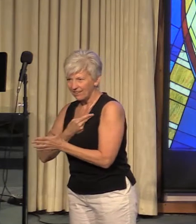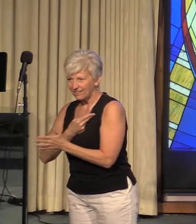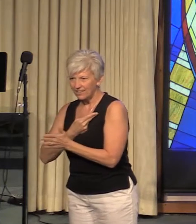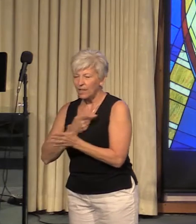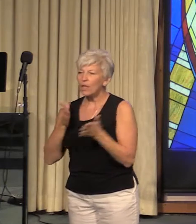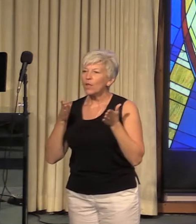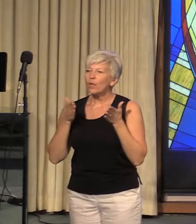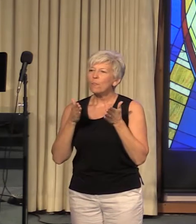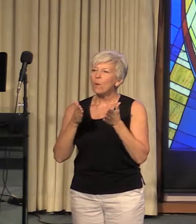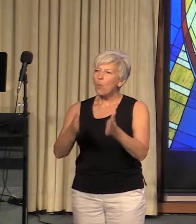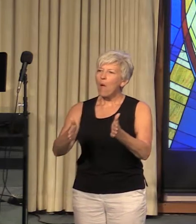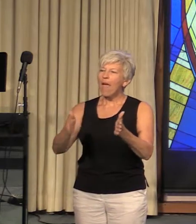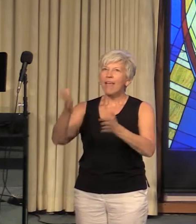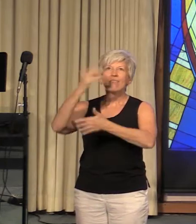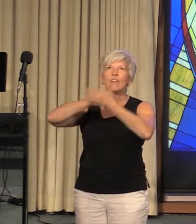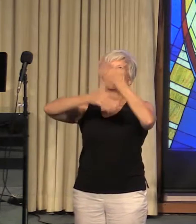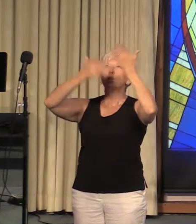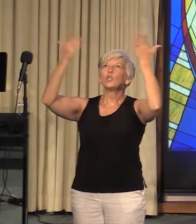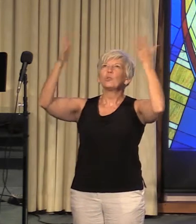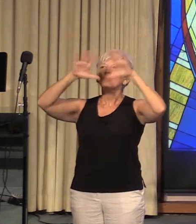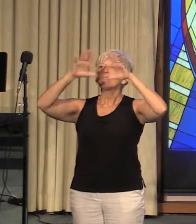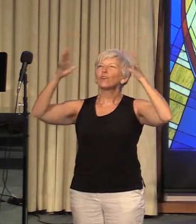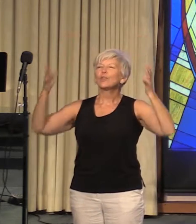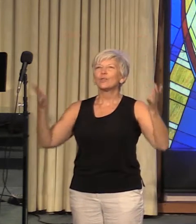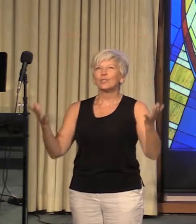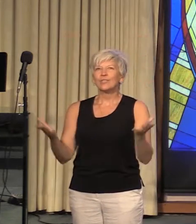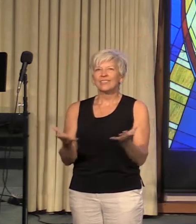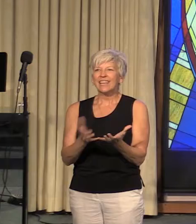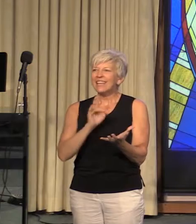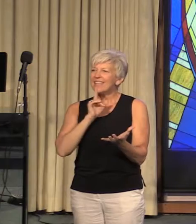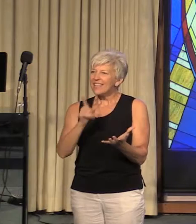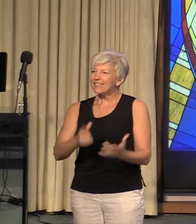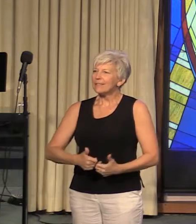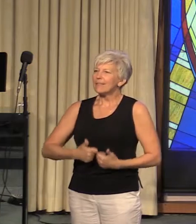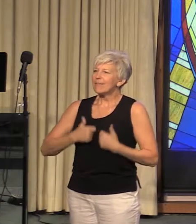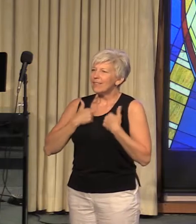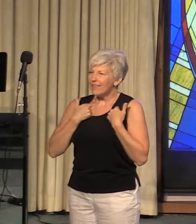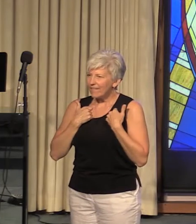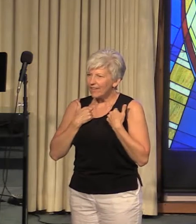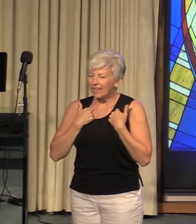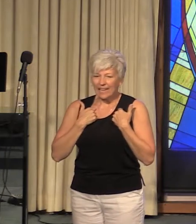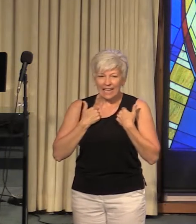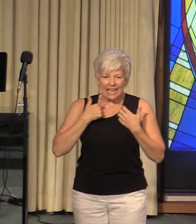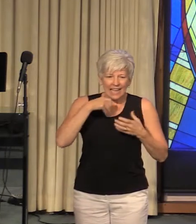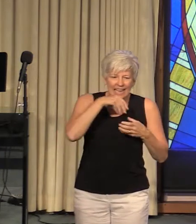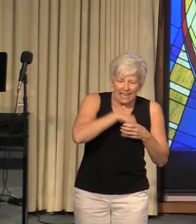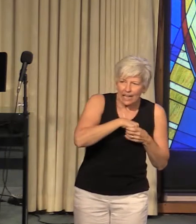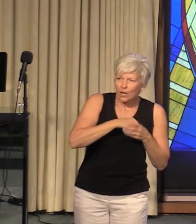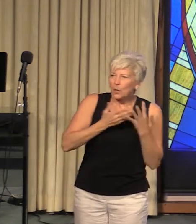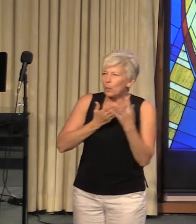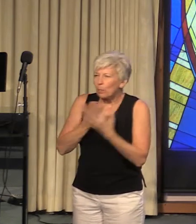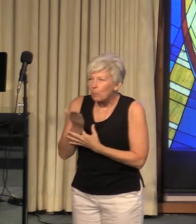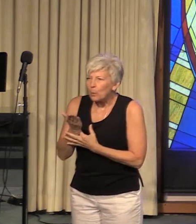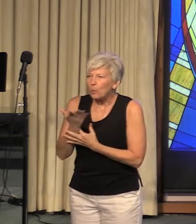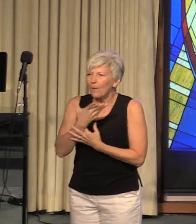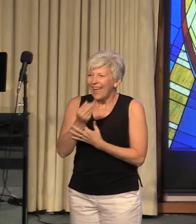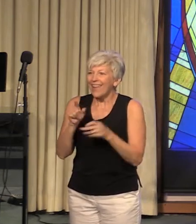is living in through and as us